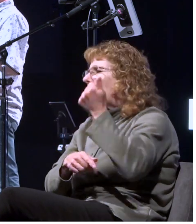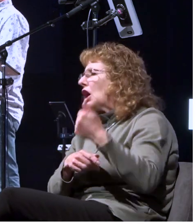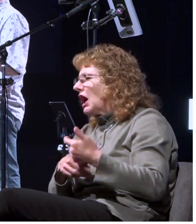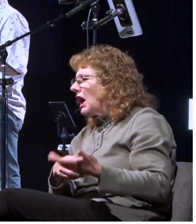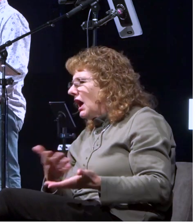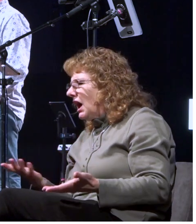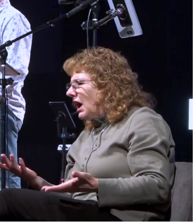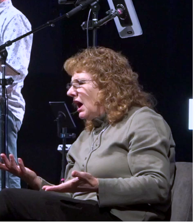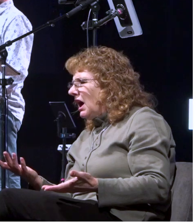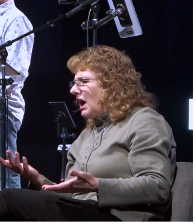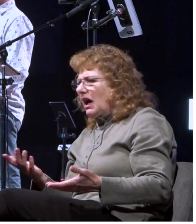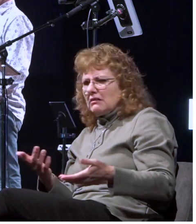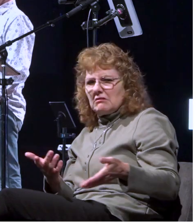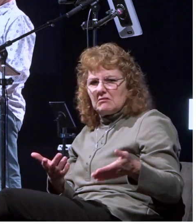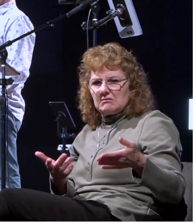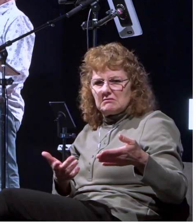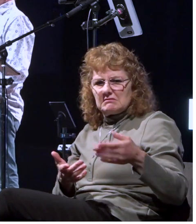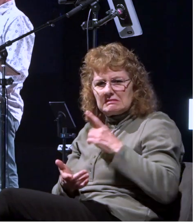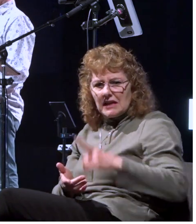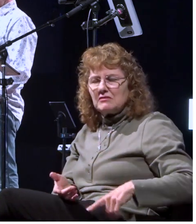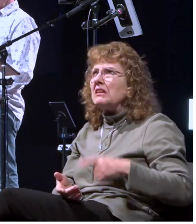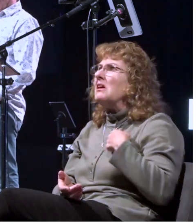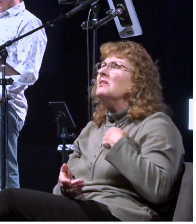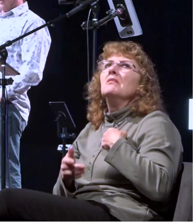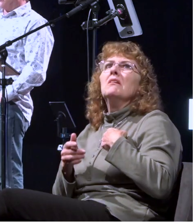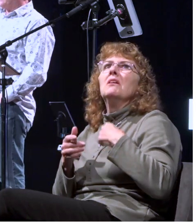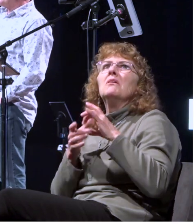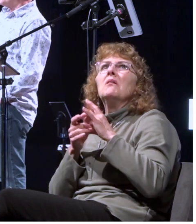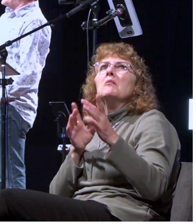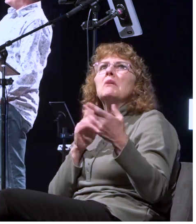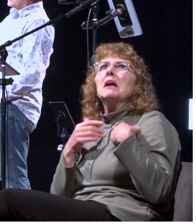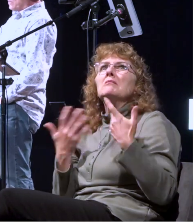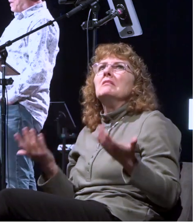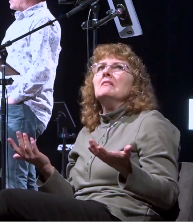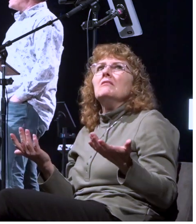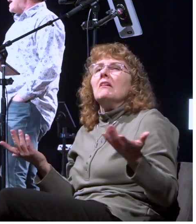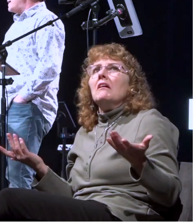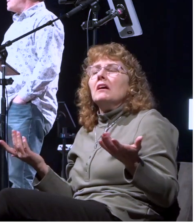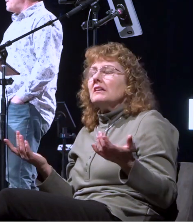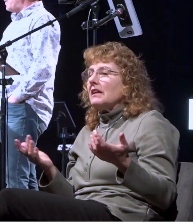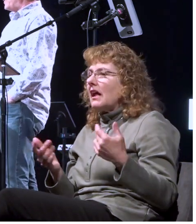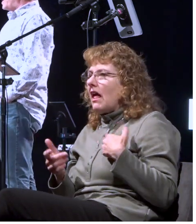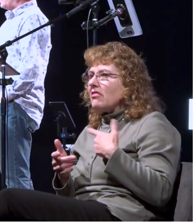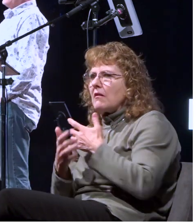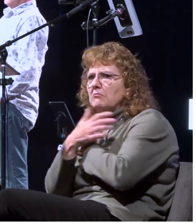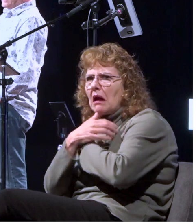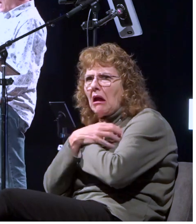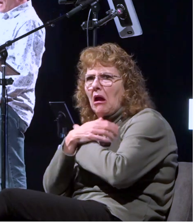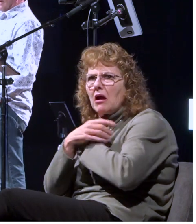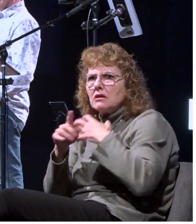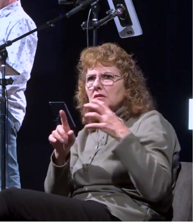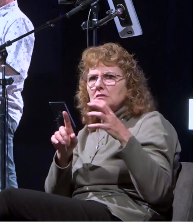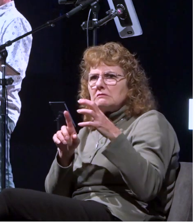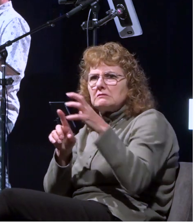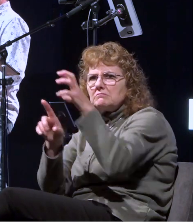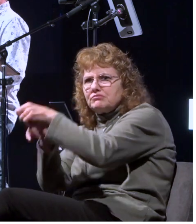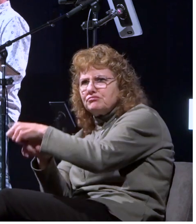you abandon me god what's happening and now you know insult to injury the bear attacks him out there a lion attacks him out there